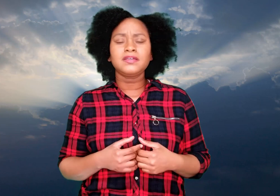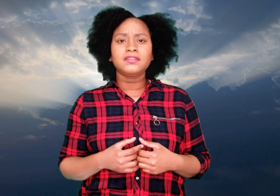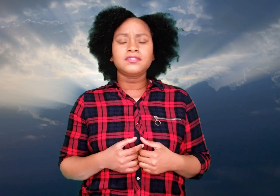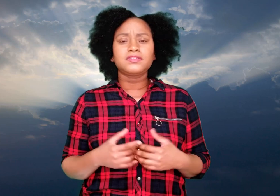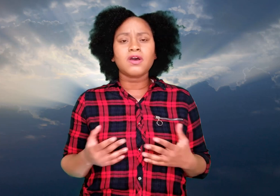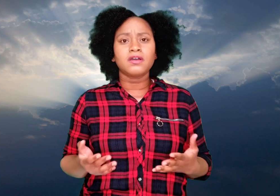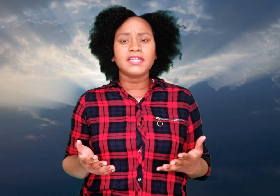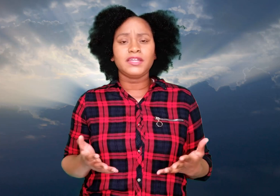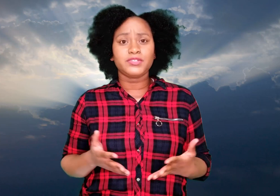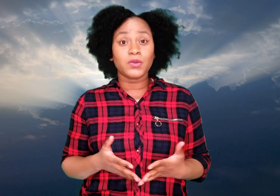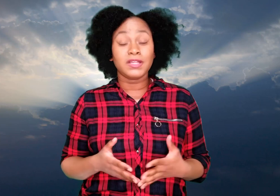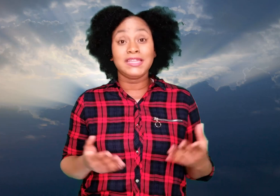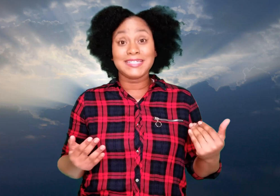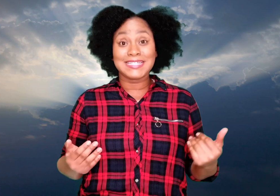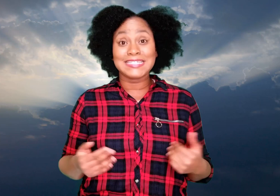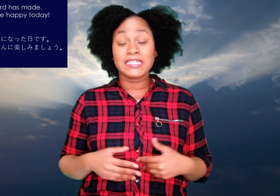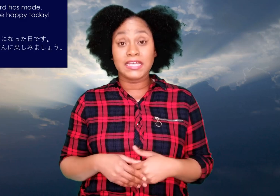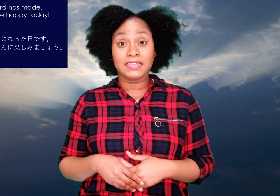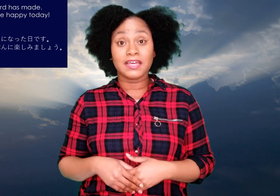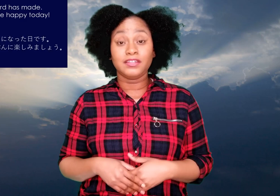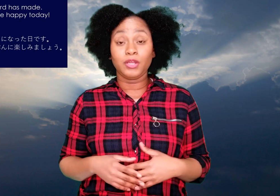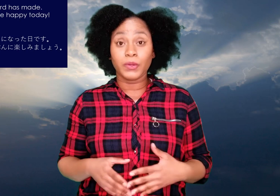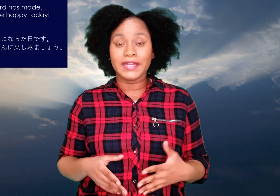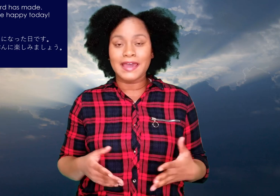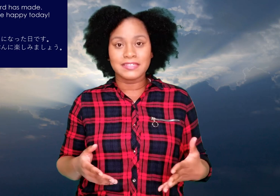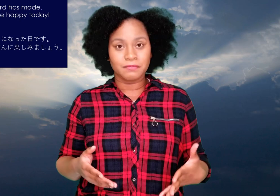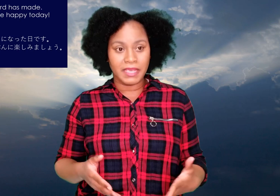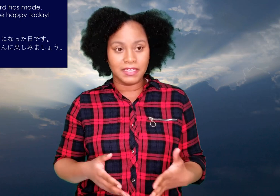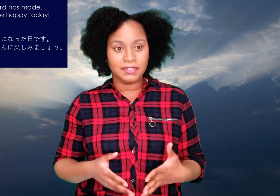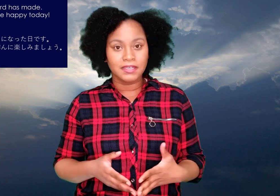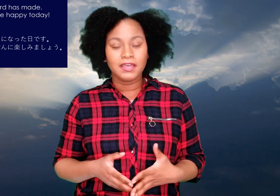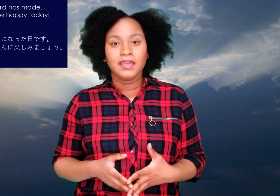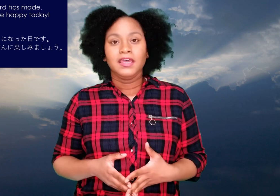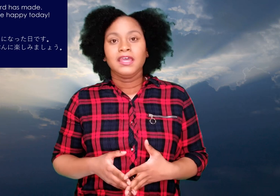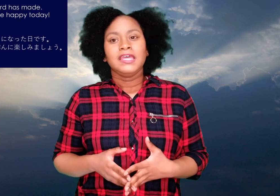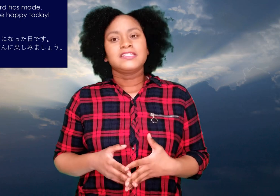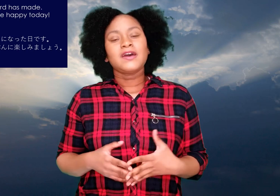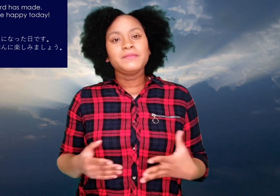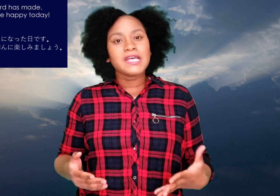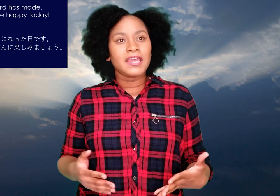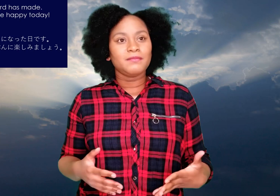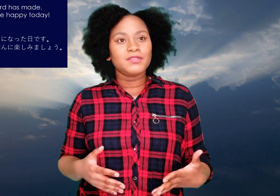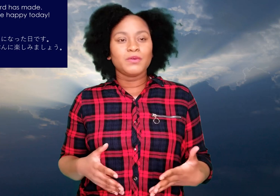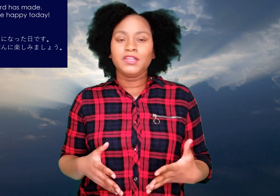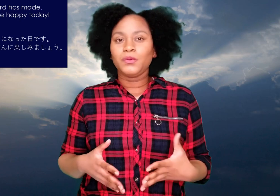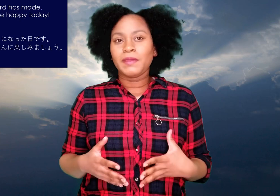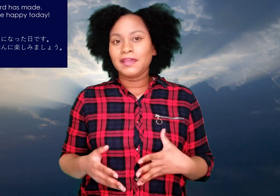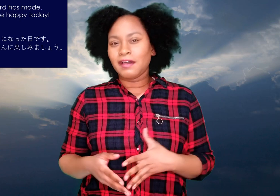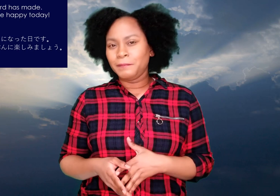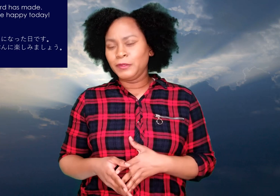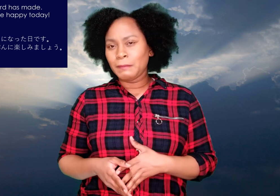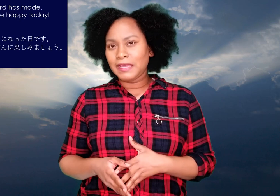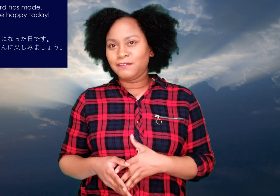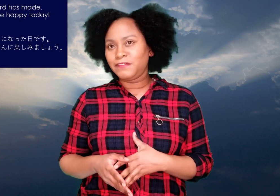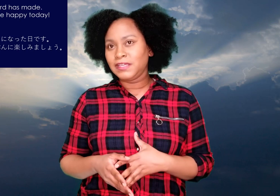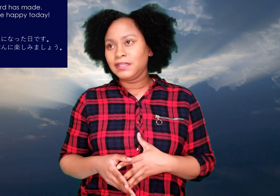the song that is called, This is the Day that the Lord has Made. Sometimes when you wake up, you might feel